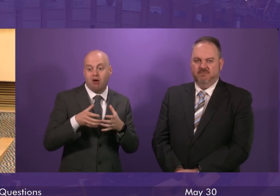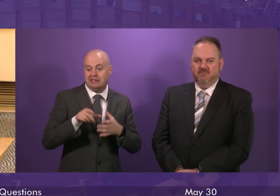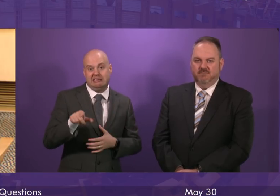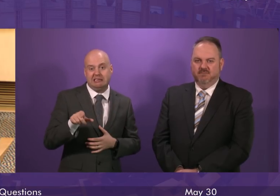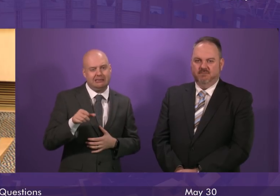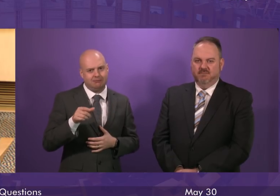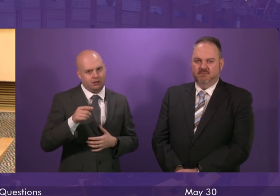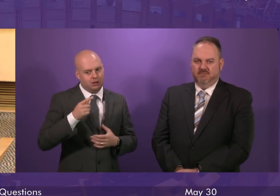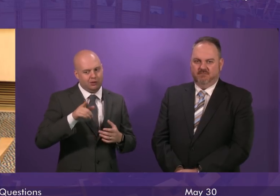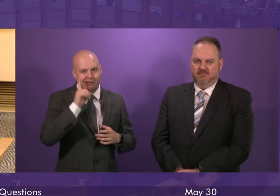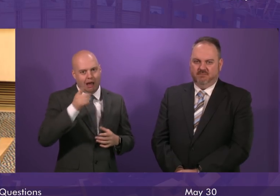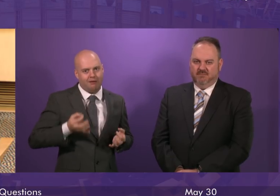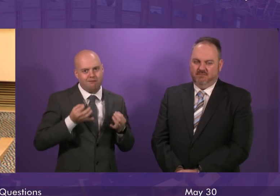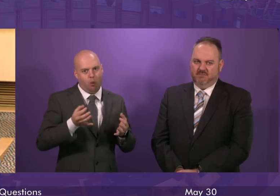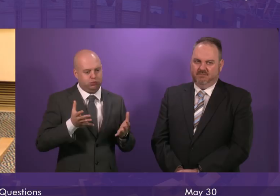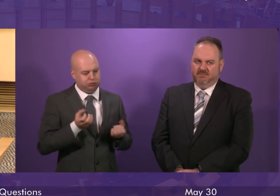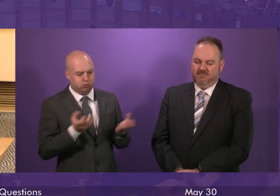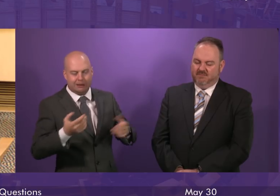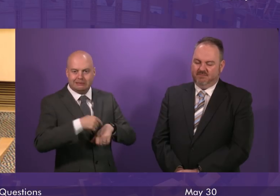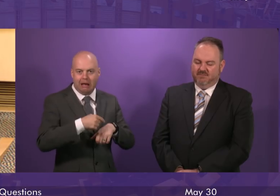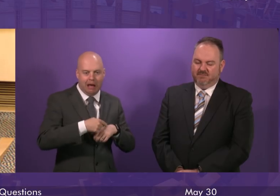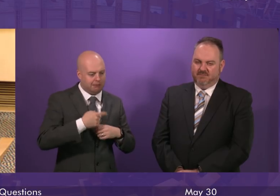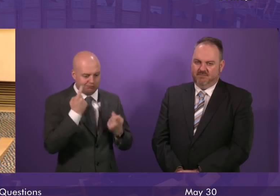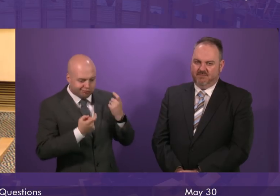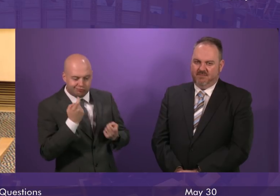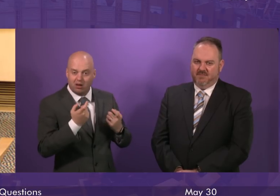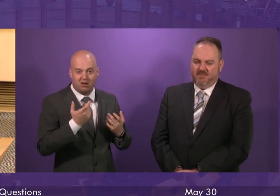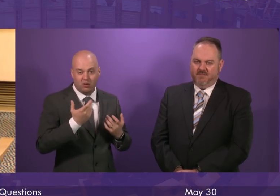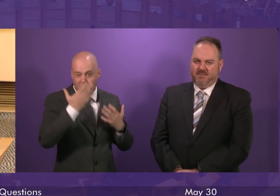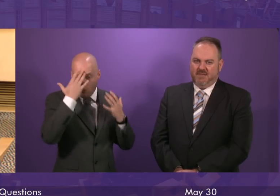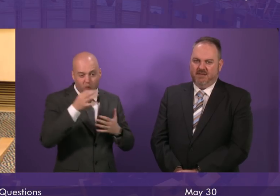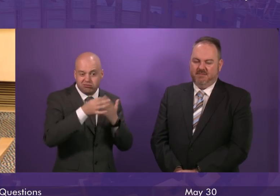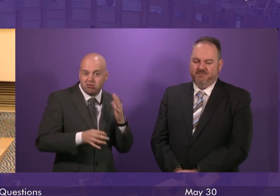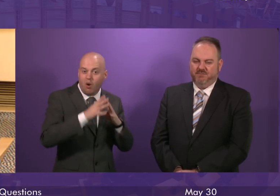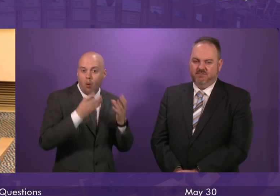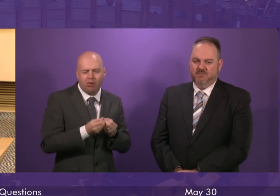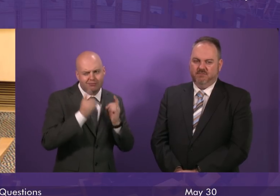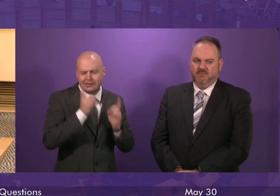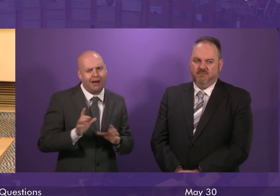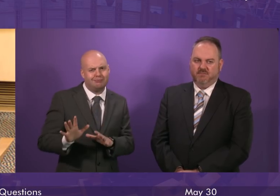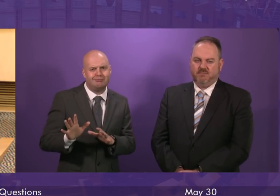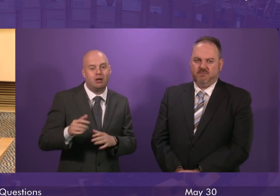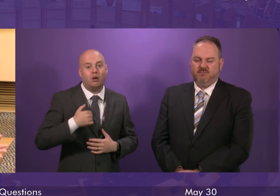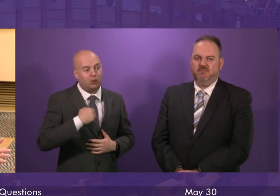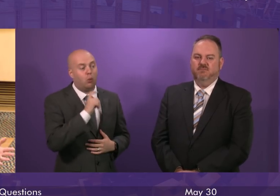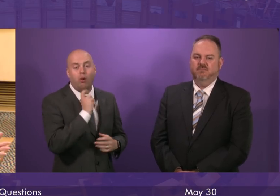complacent about that at all. So we will continue to argue for a people's vote we will continue to argue for the revocation of